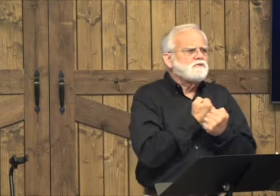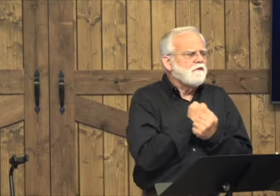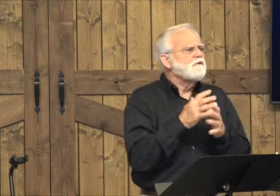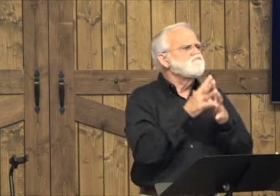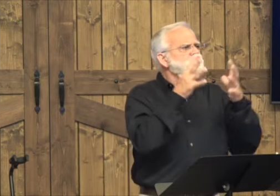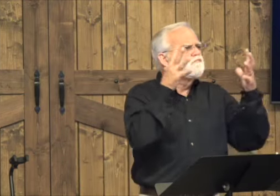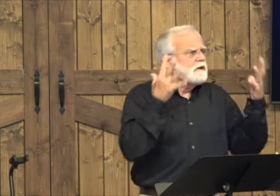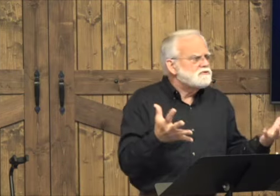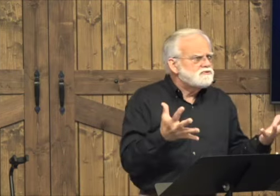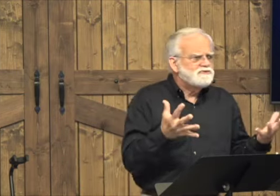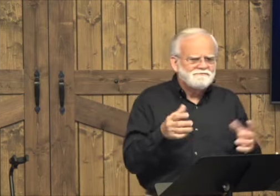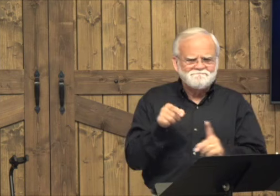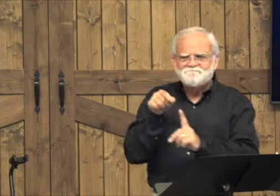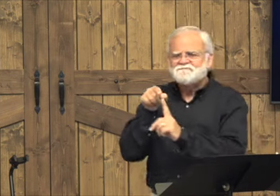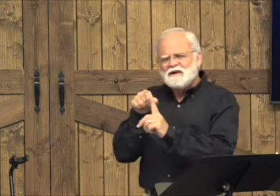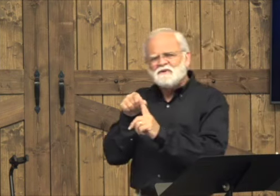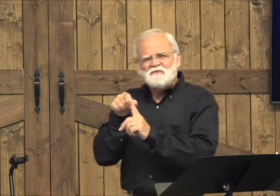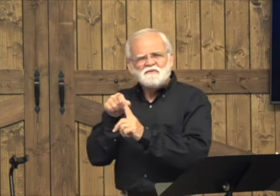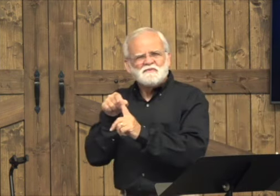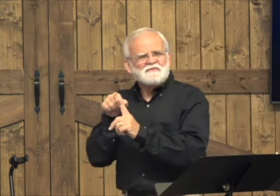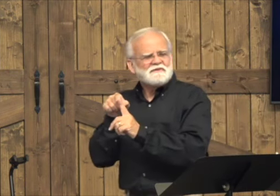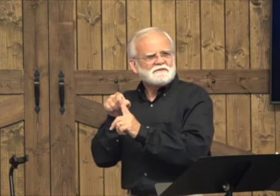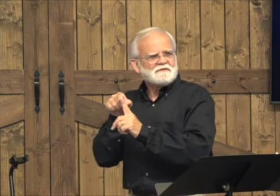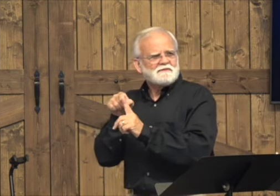it talks about the woman loving so much